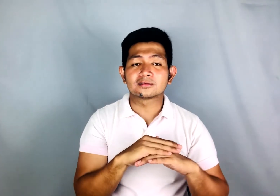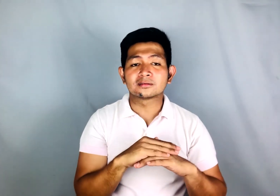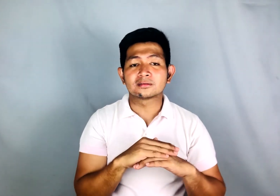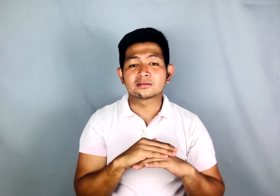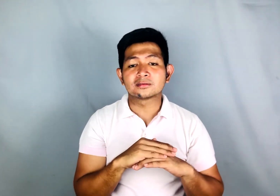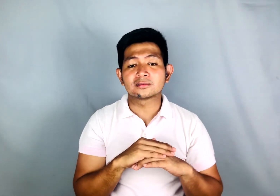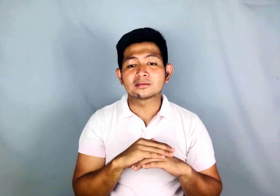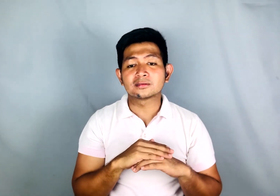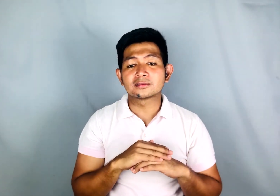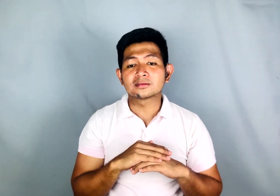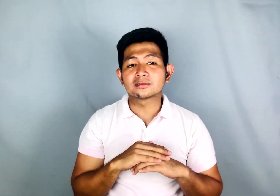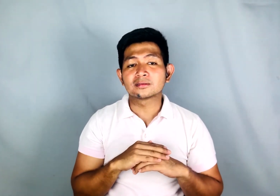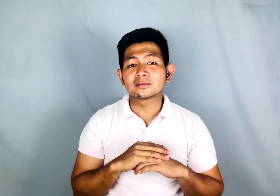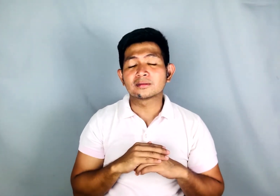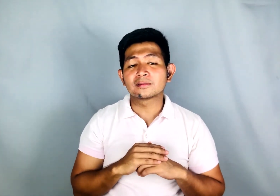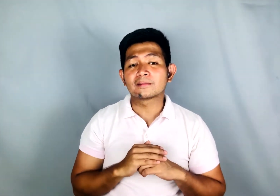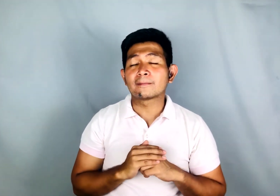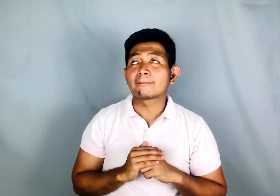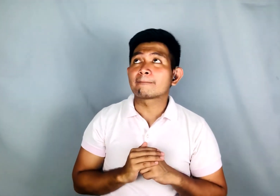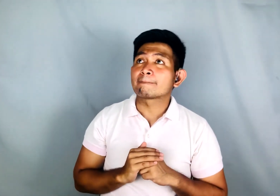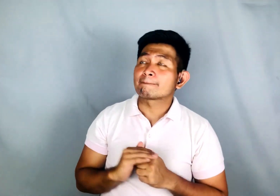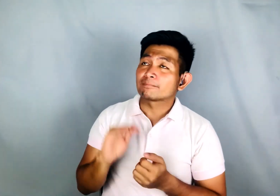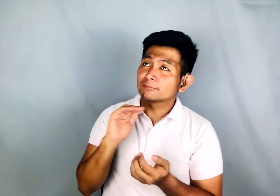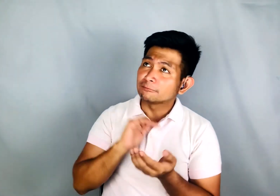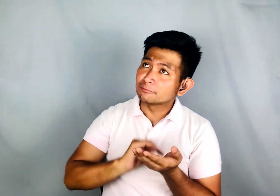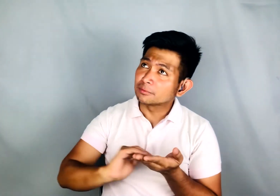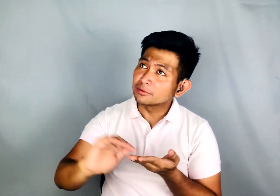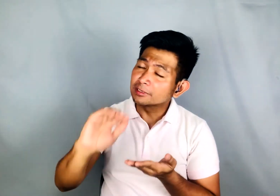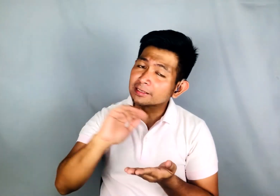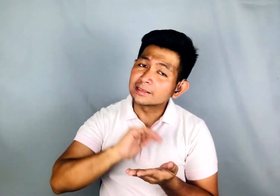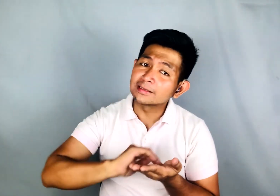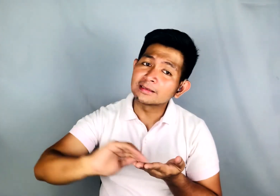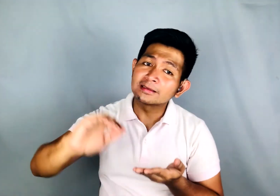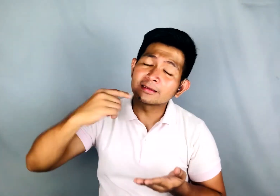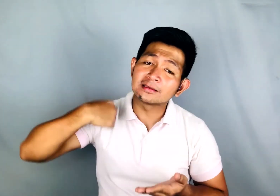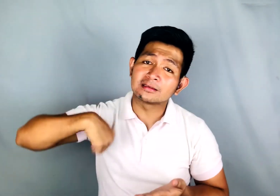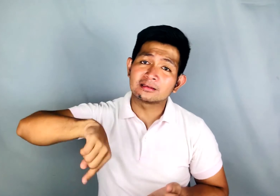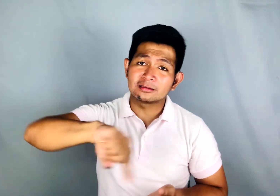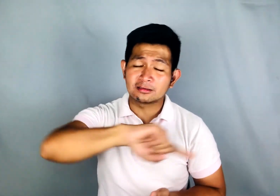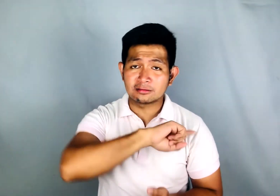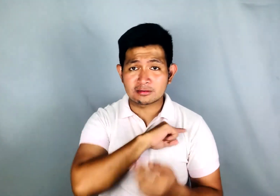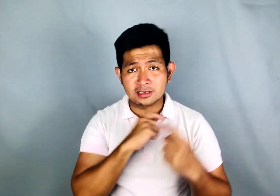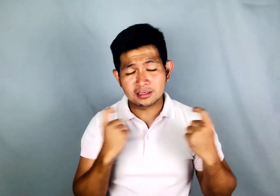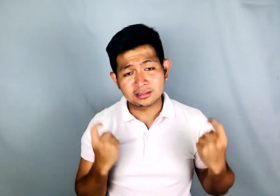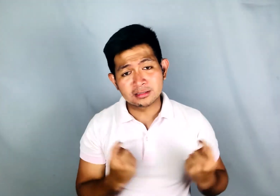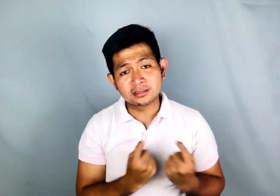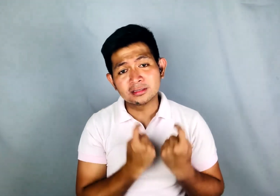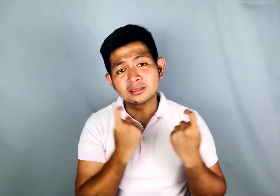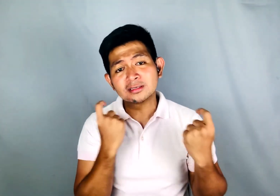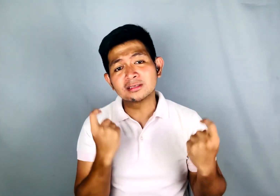Forgive our sin and heal our broken